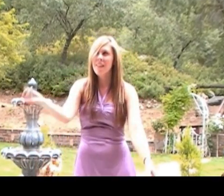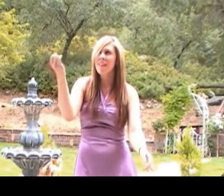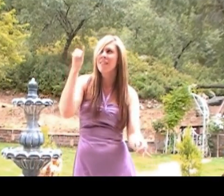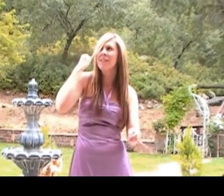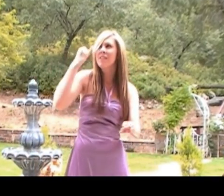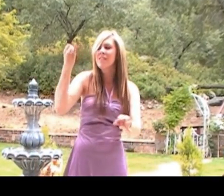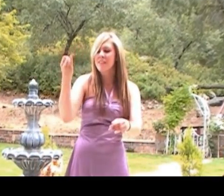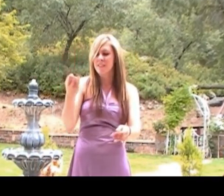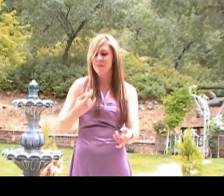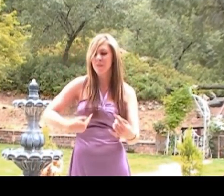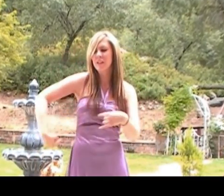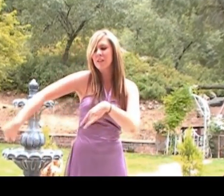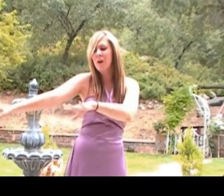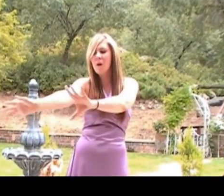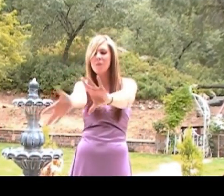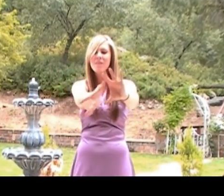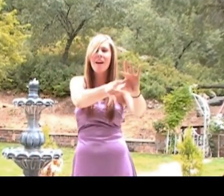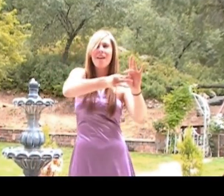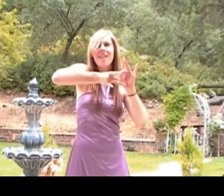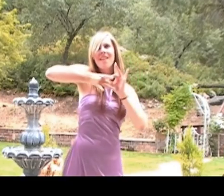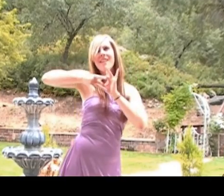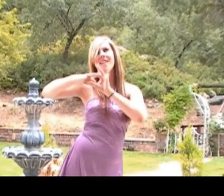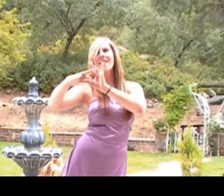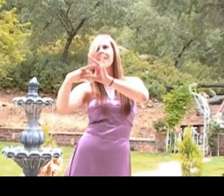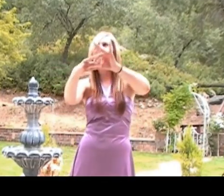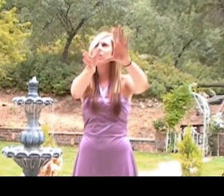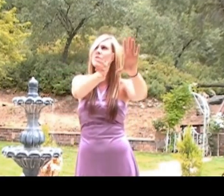If we hold on together